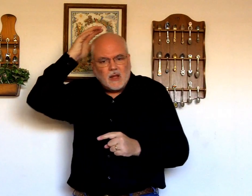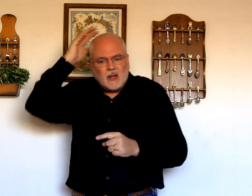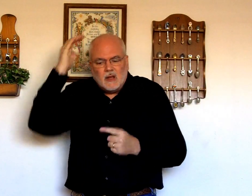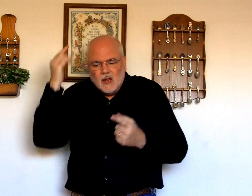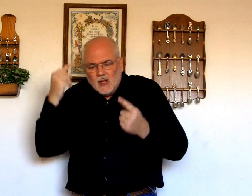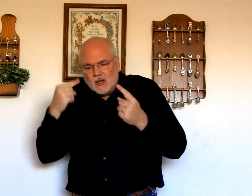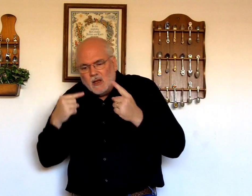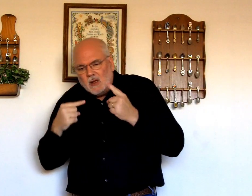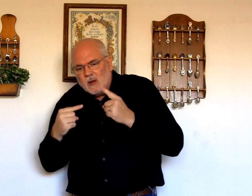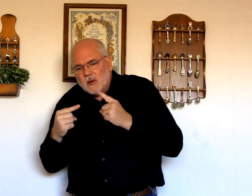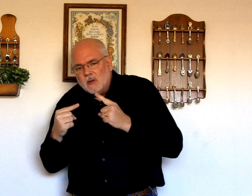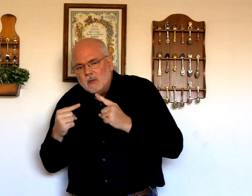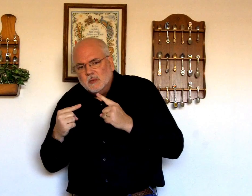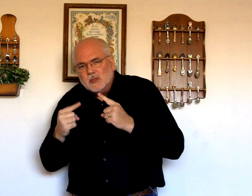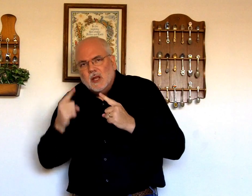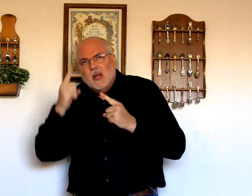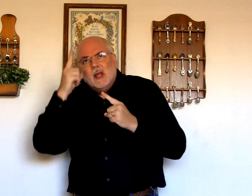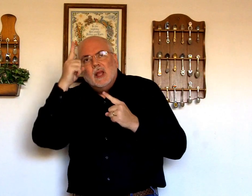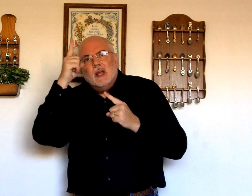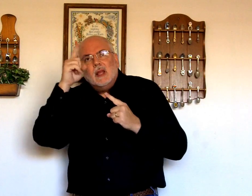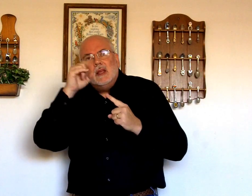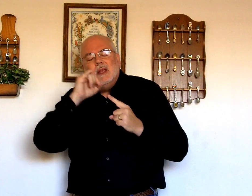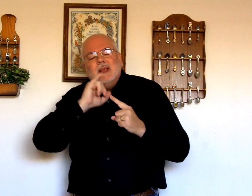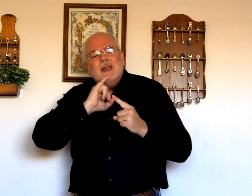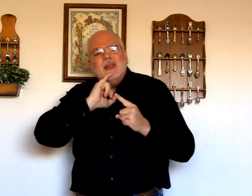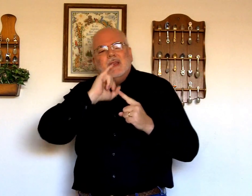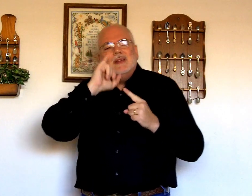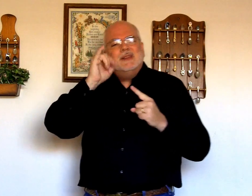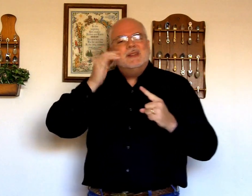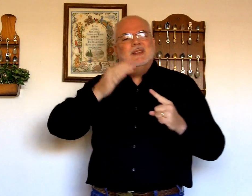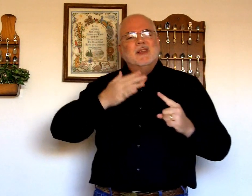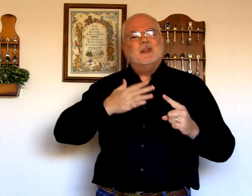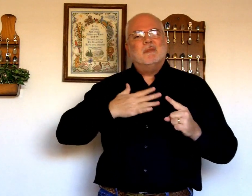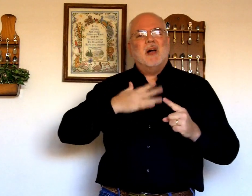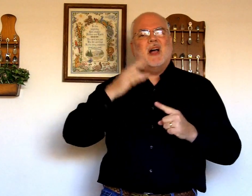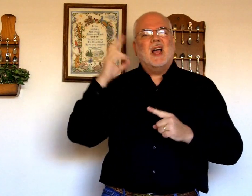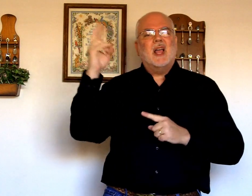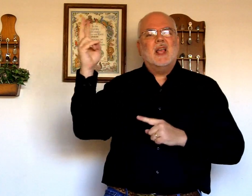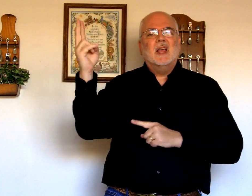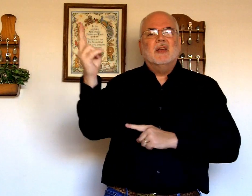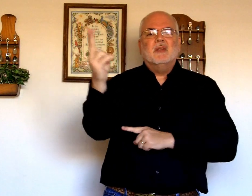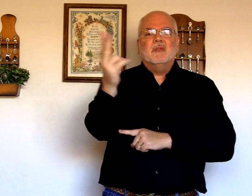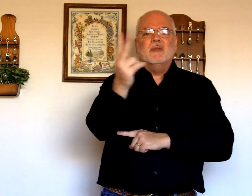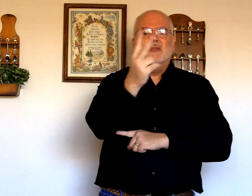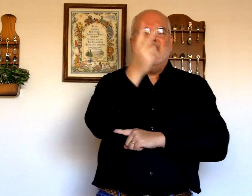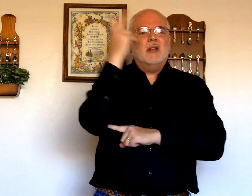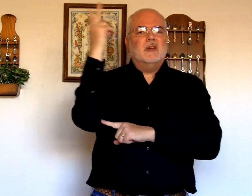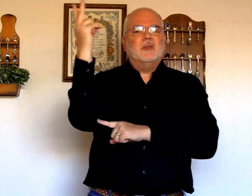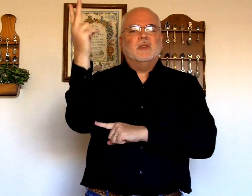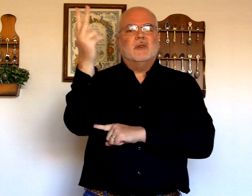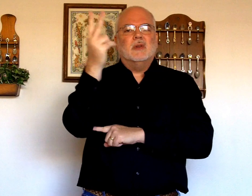comes, he is my victory.